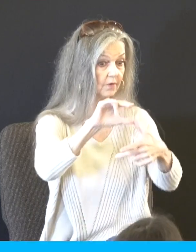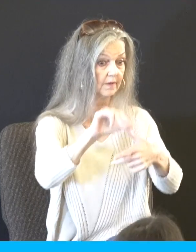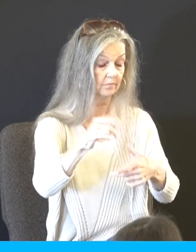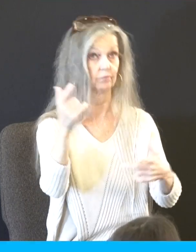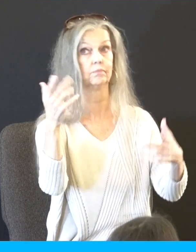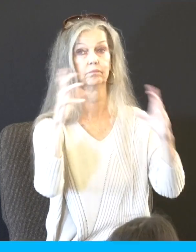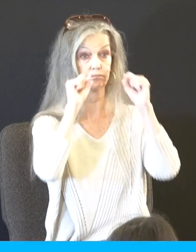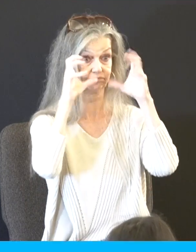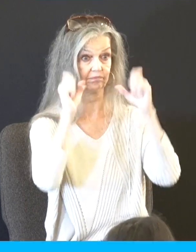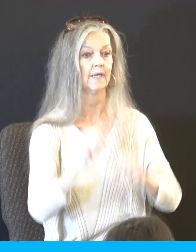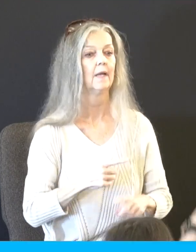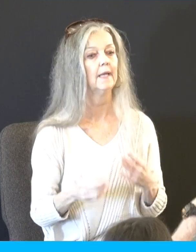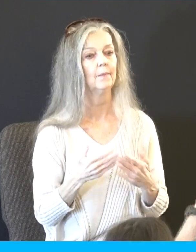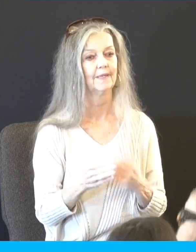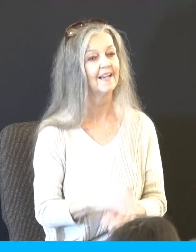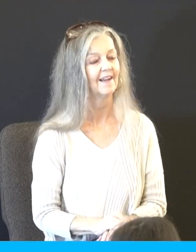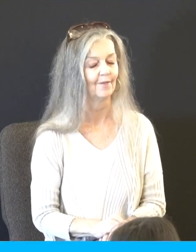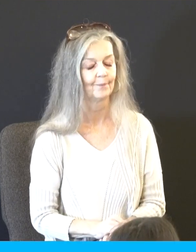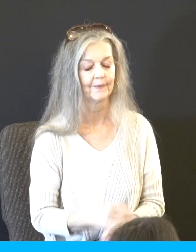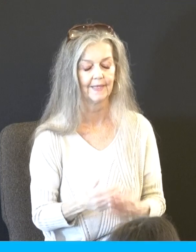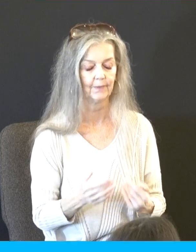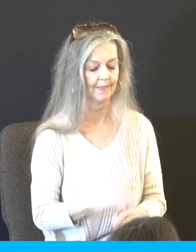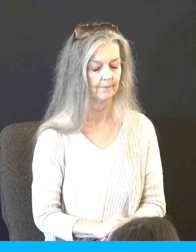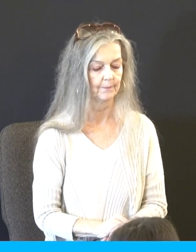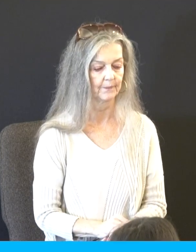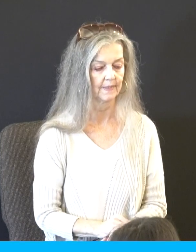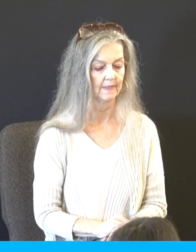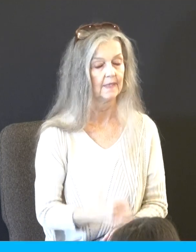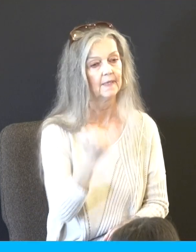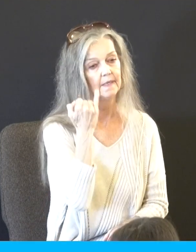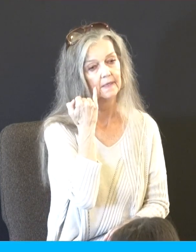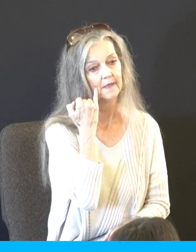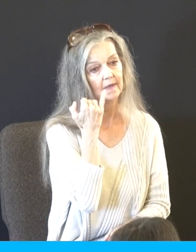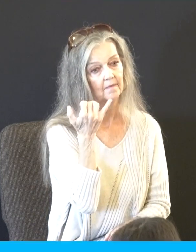But this happened. If you are still in the same valley